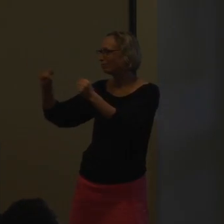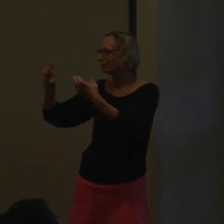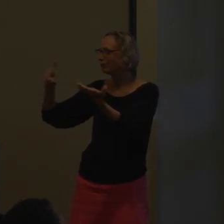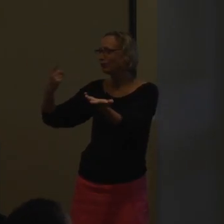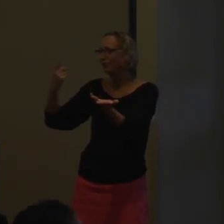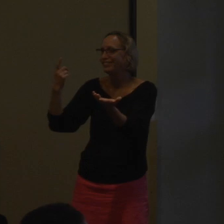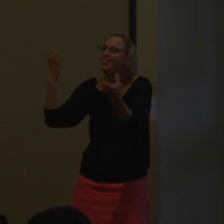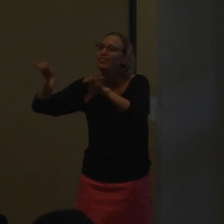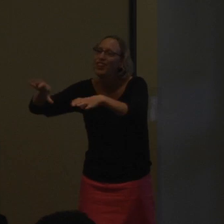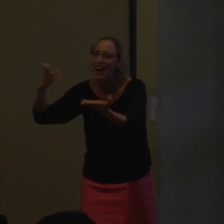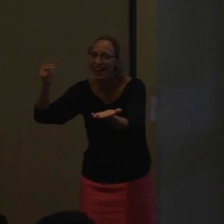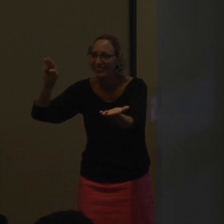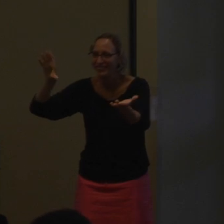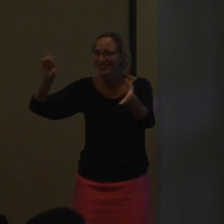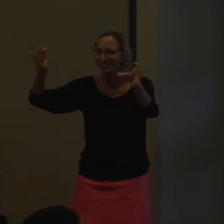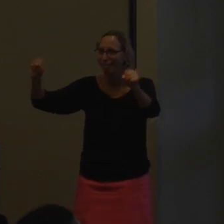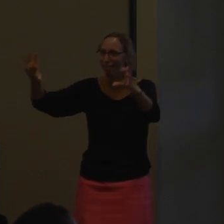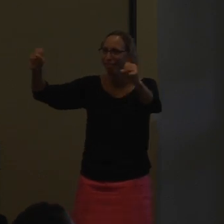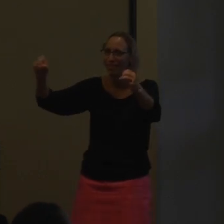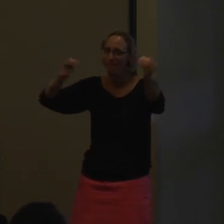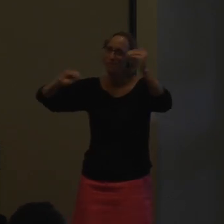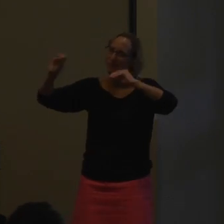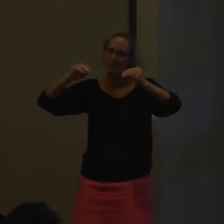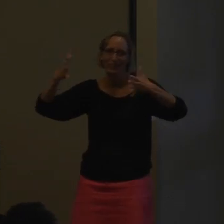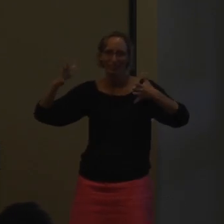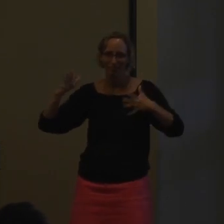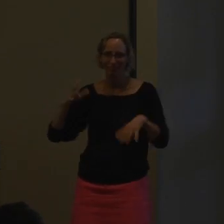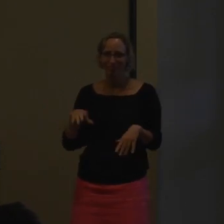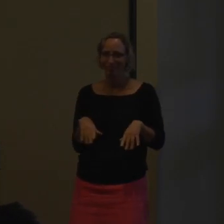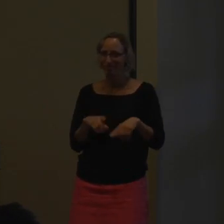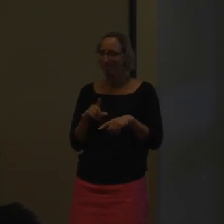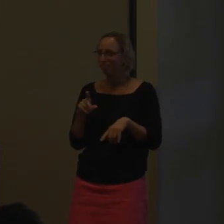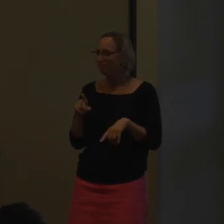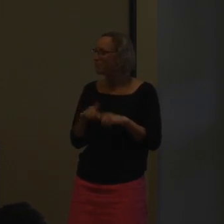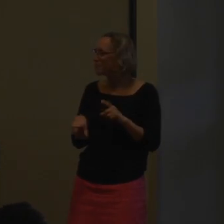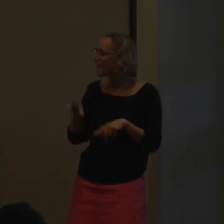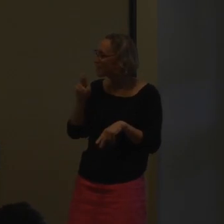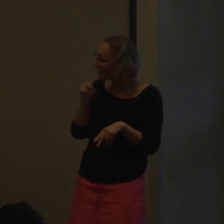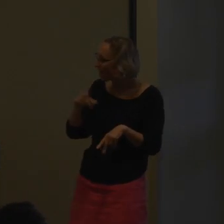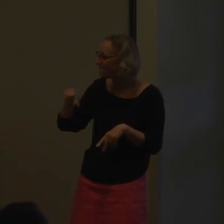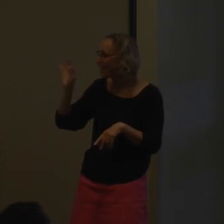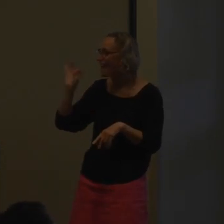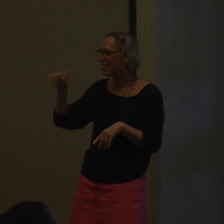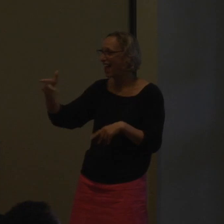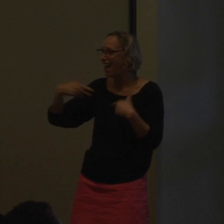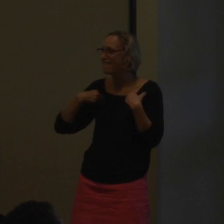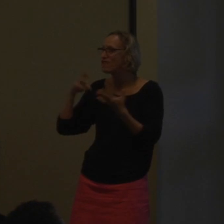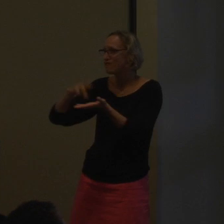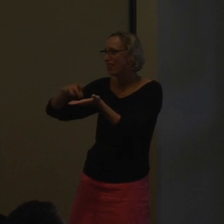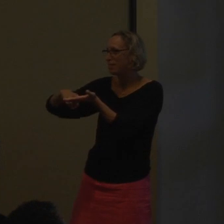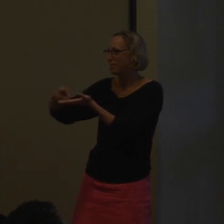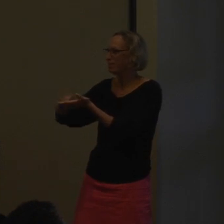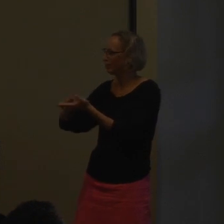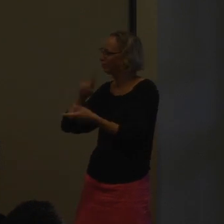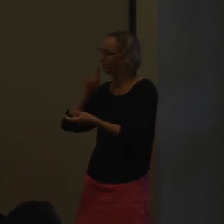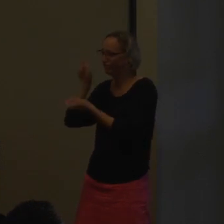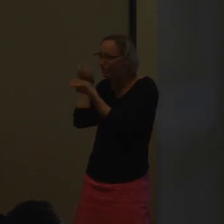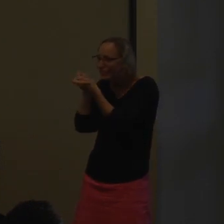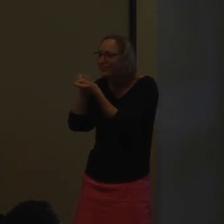1991. And it was just by chance they thought at first that they were just moving the hands. But no, they found out that there was